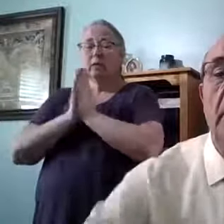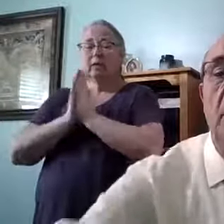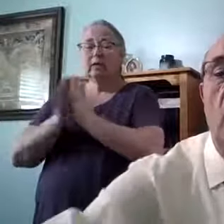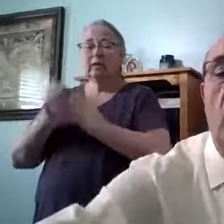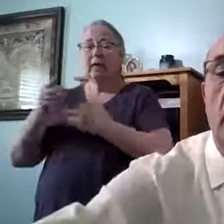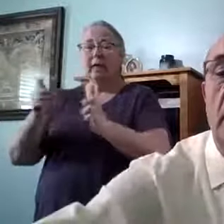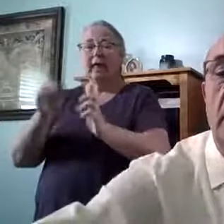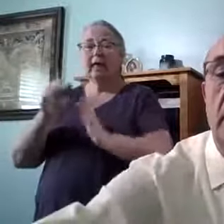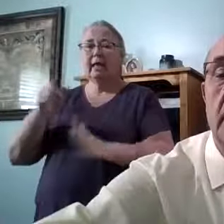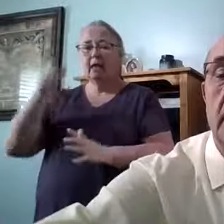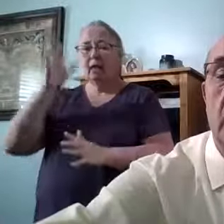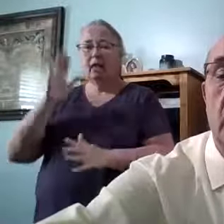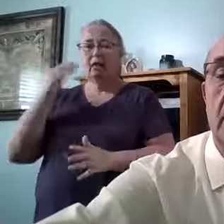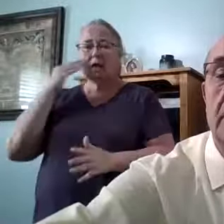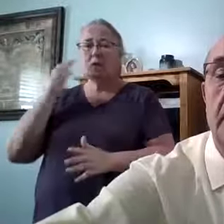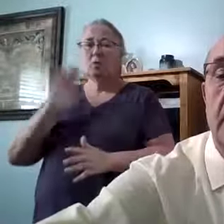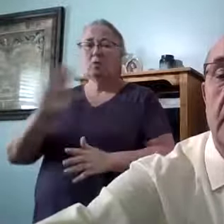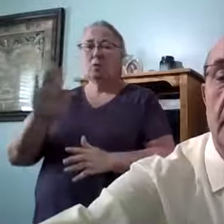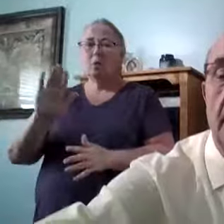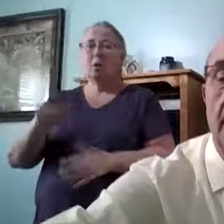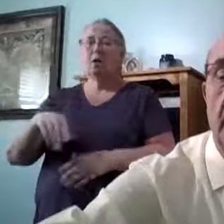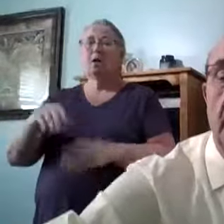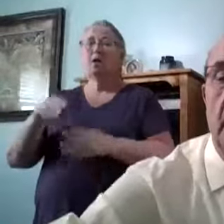your concerns.